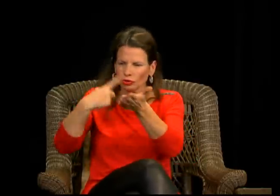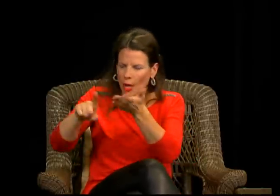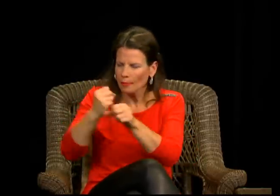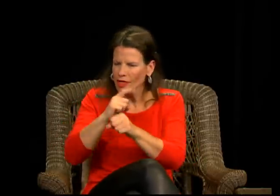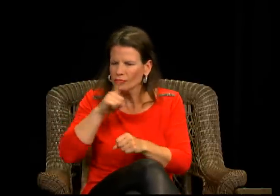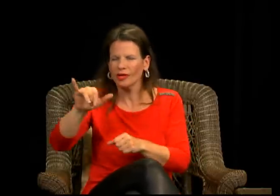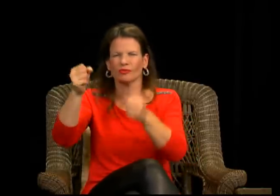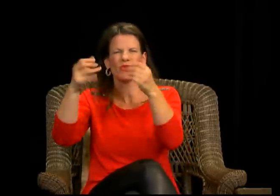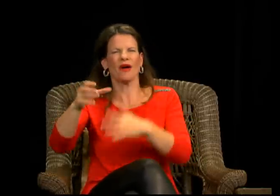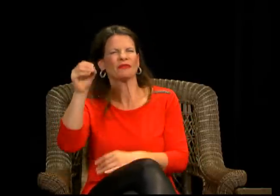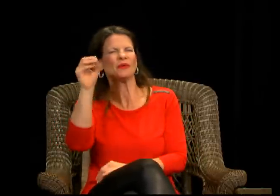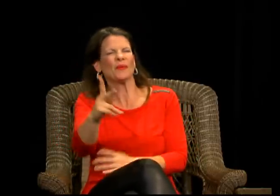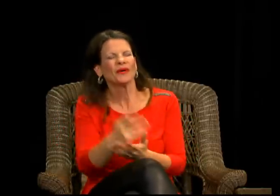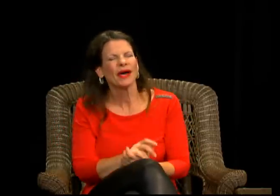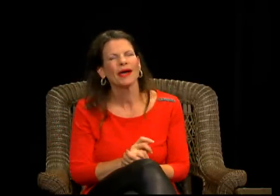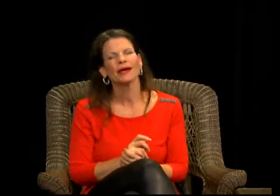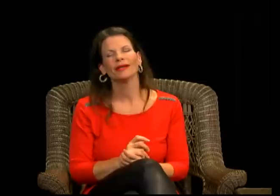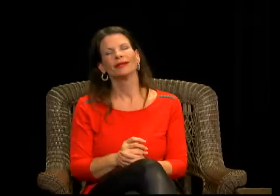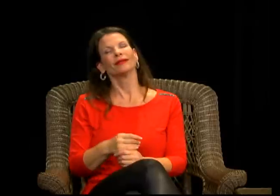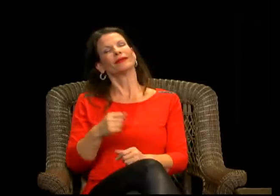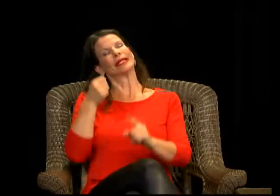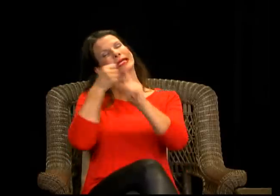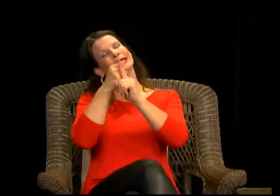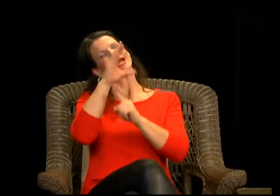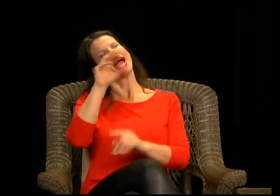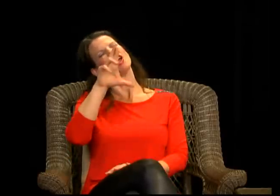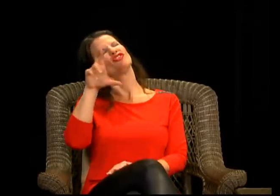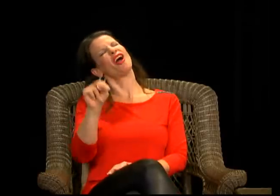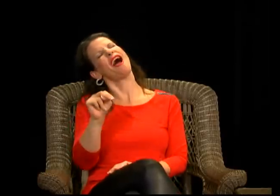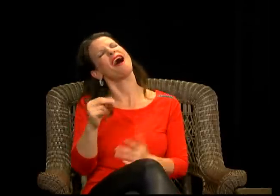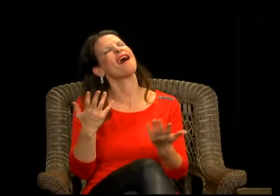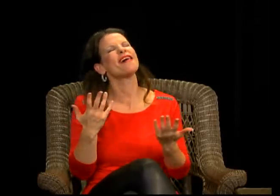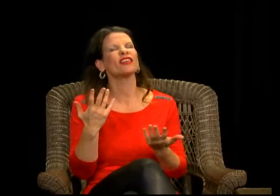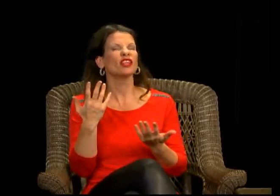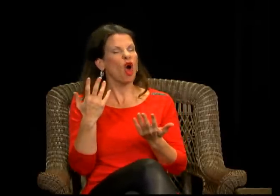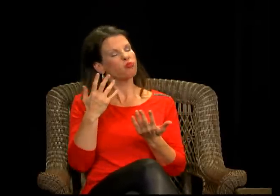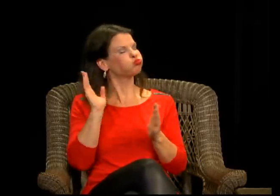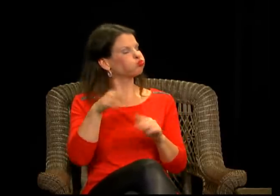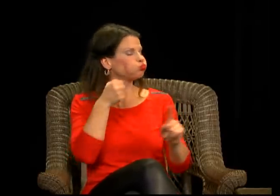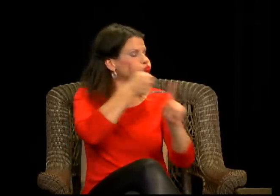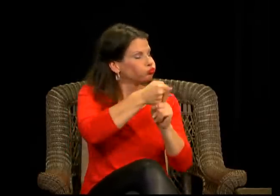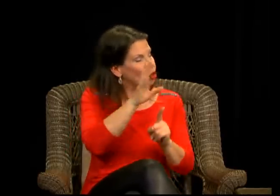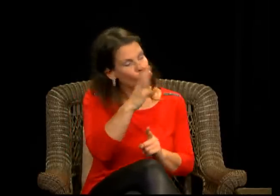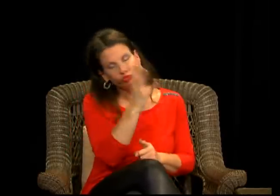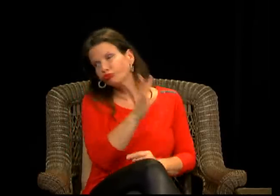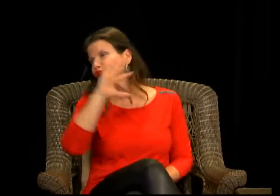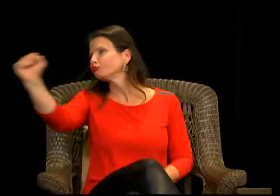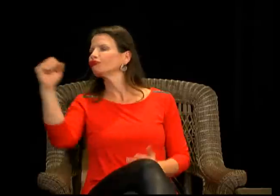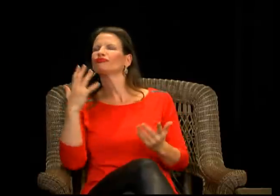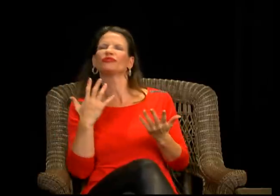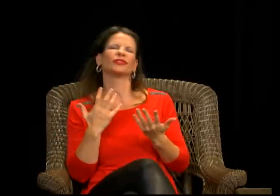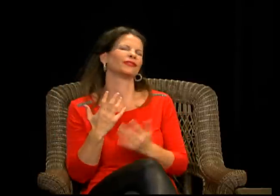um, you know, not to stay and make sure that the other driver was okay is, is very responsible. I mean,